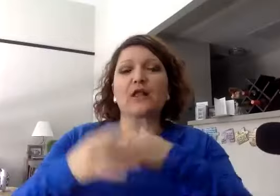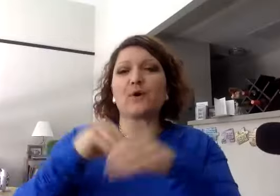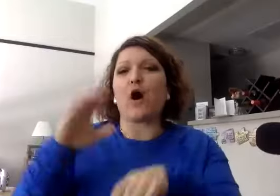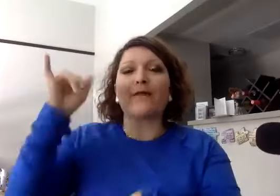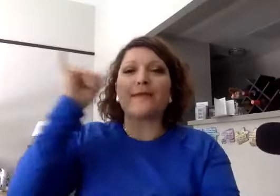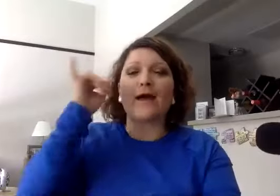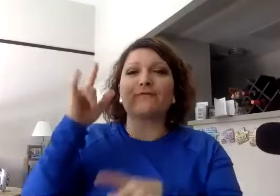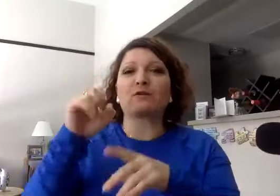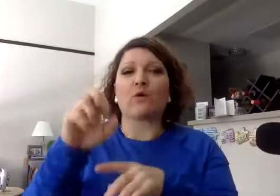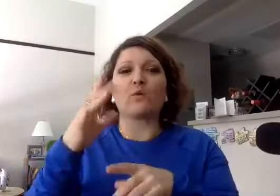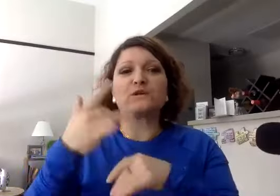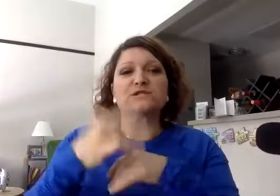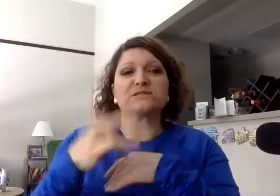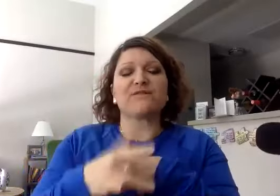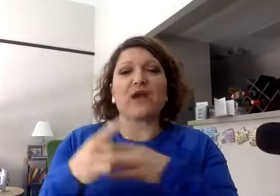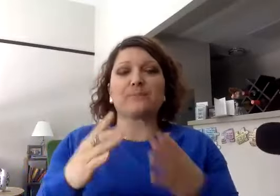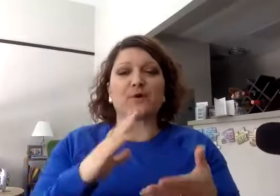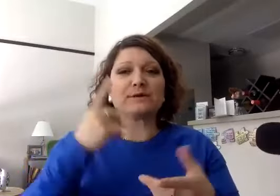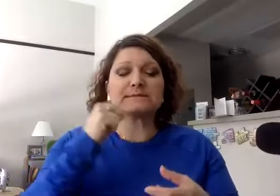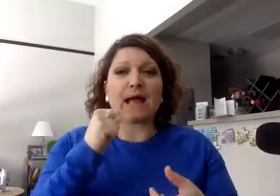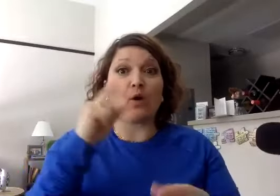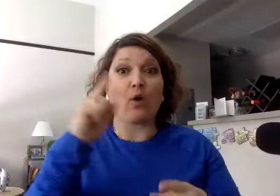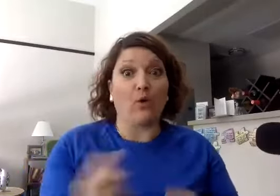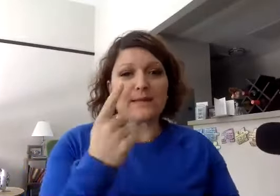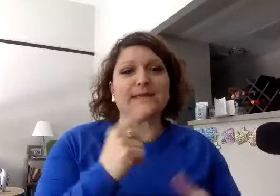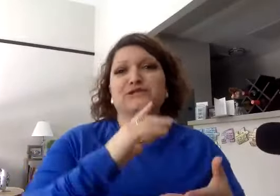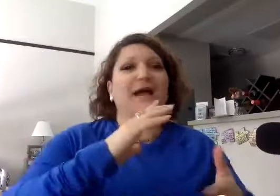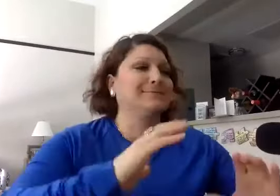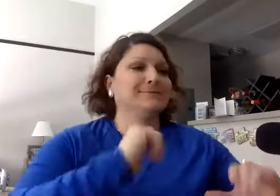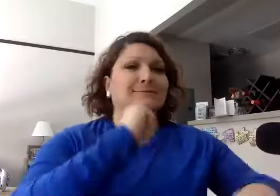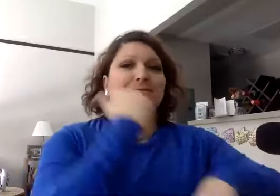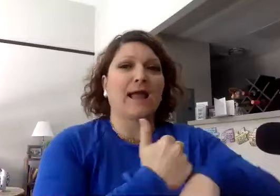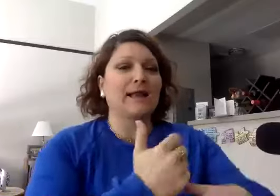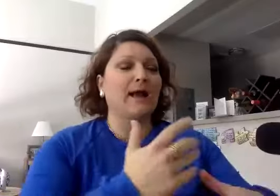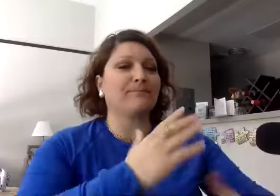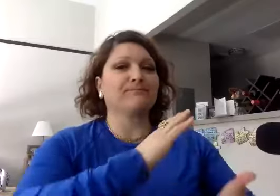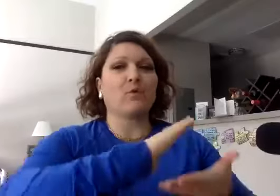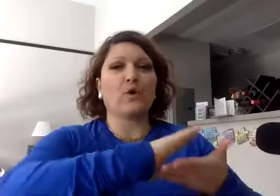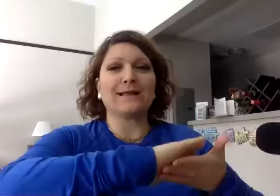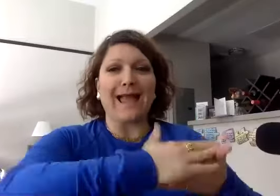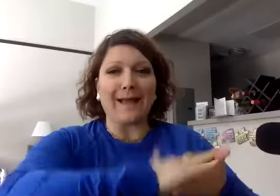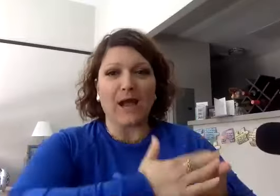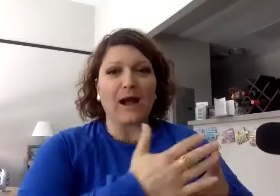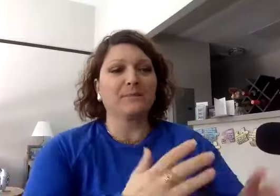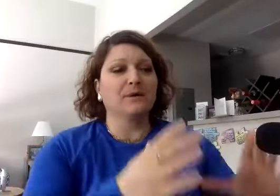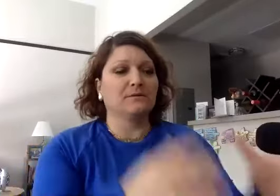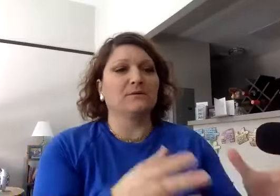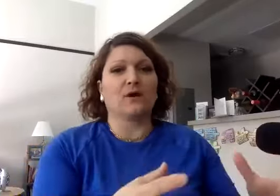on the iPhone, or which is available not only just setting up for a laptop, you know,